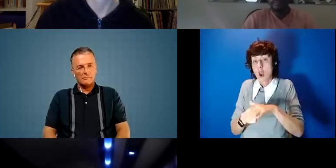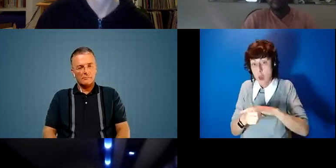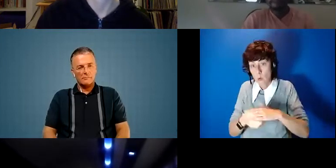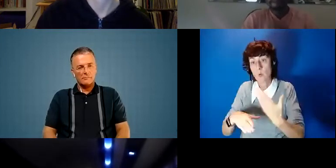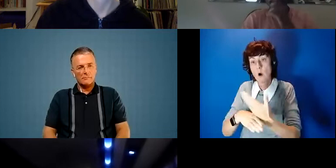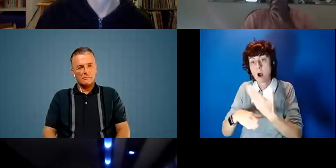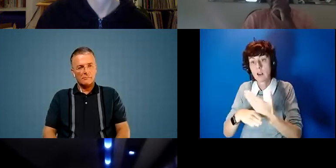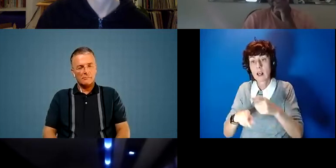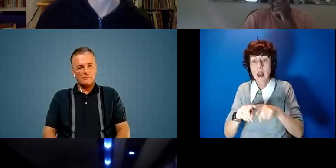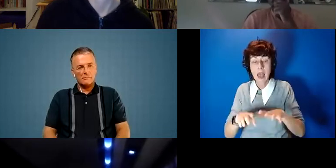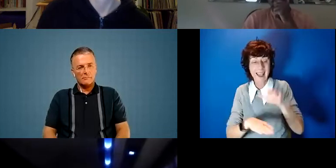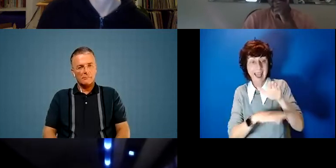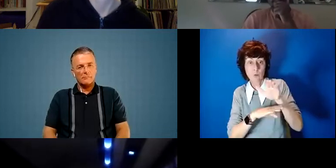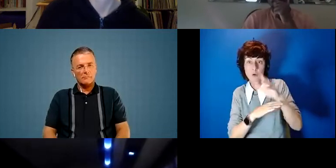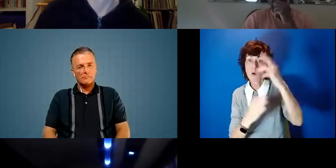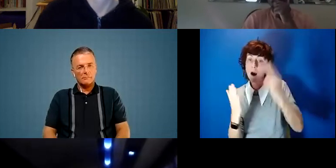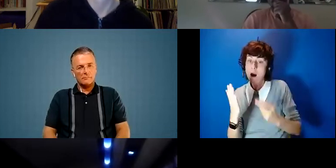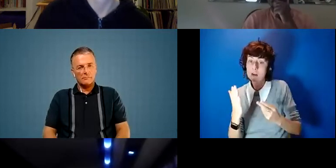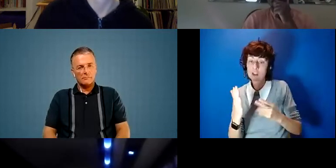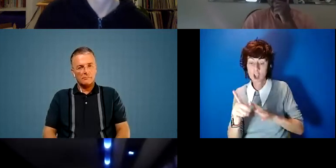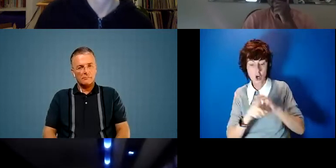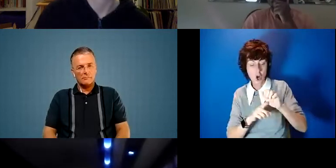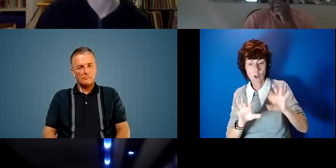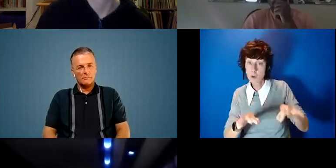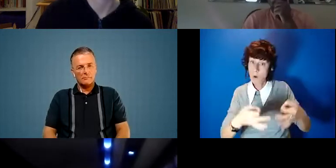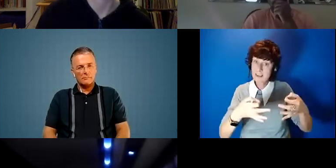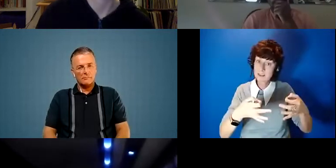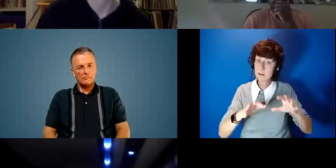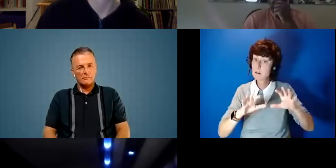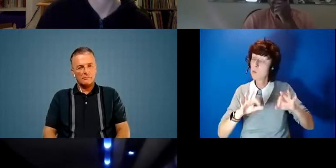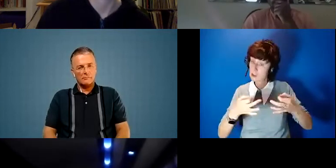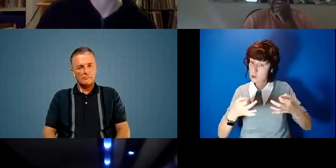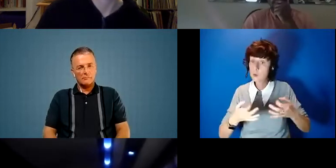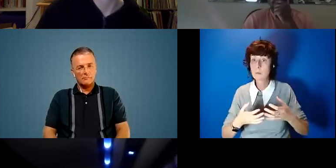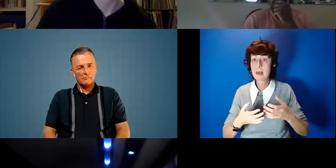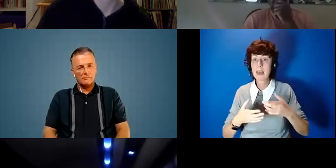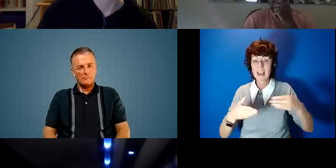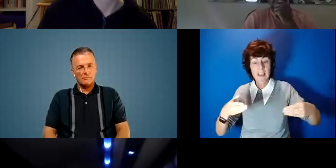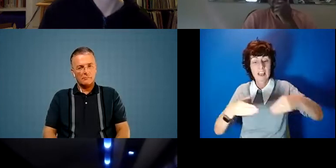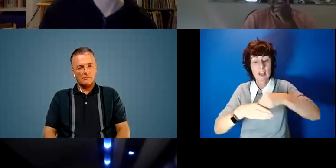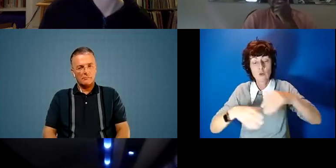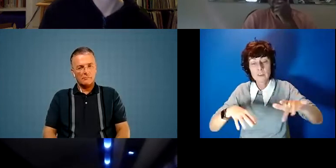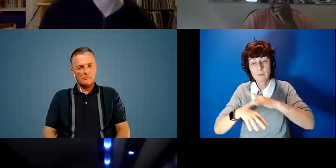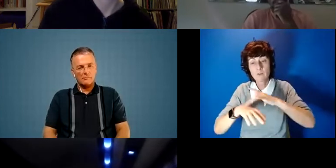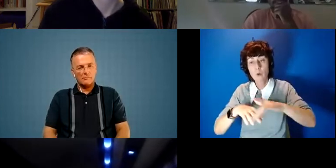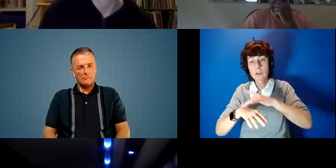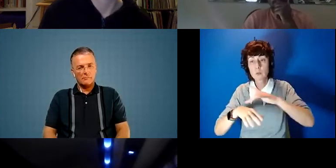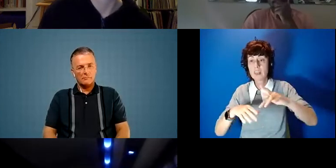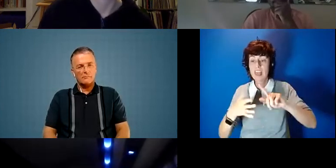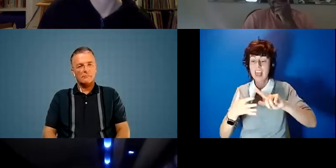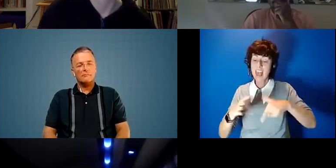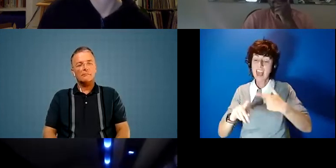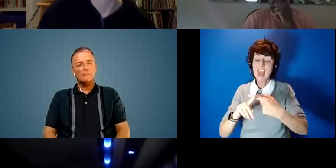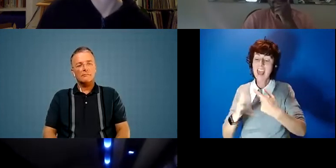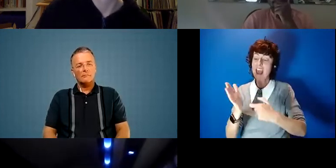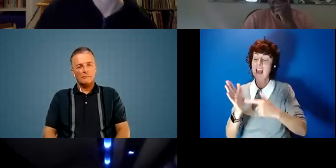outdoor arts and culture western western supermare also with inclusive performance with extraordinary bodies and diversity with